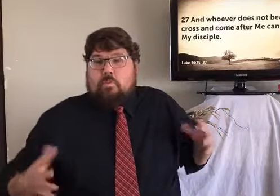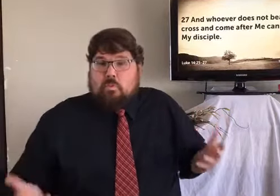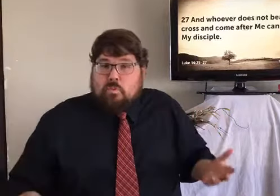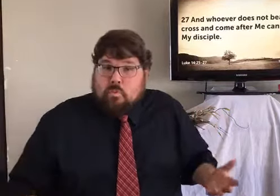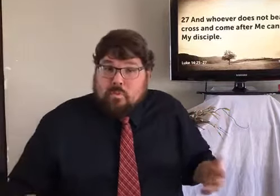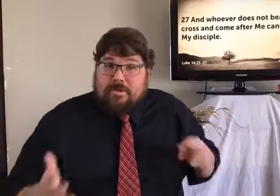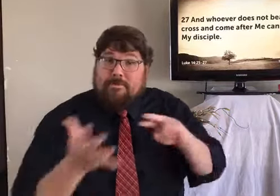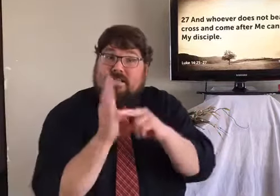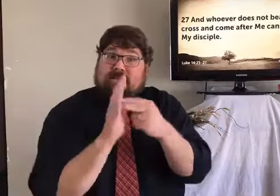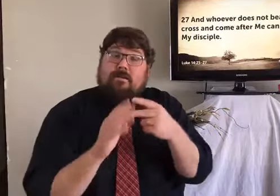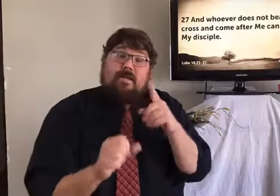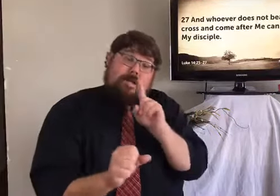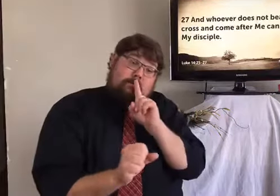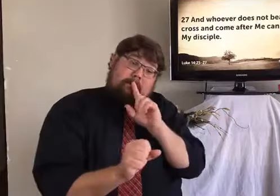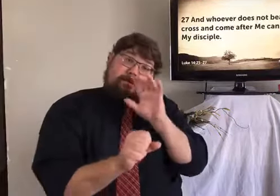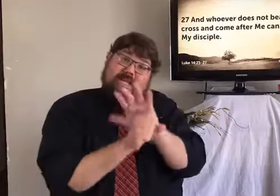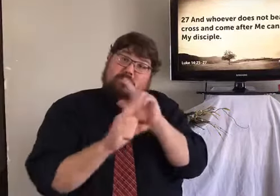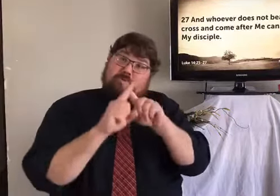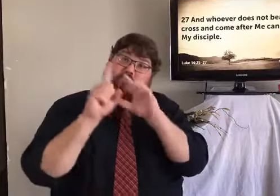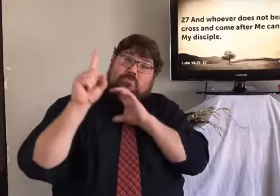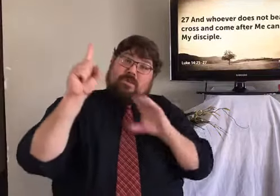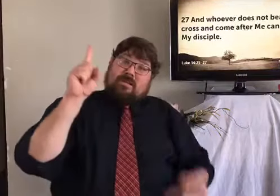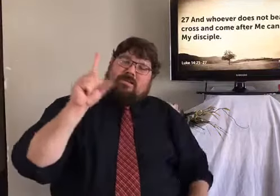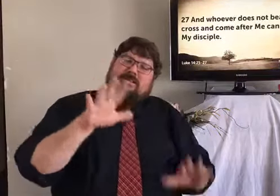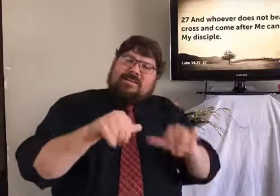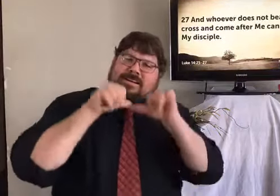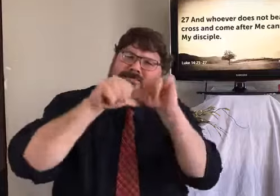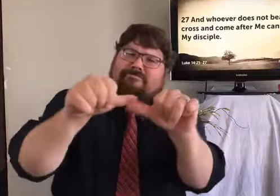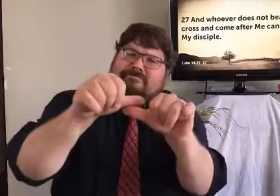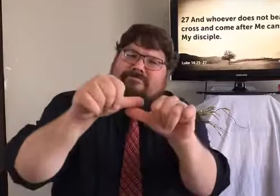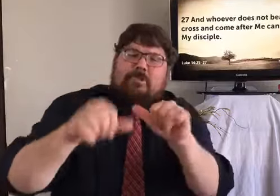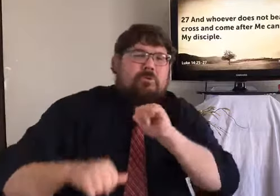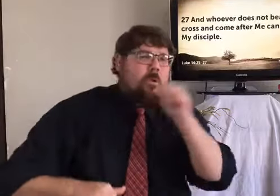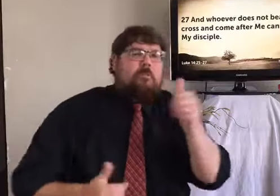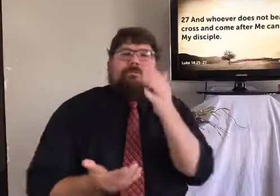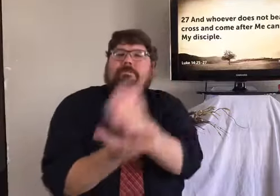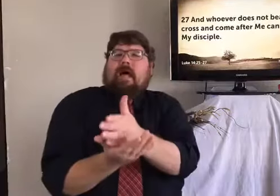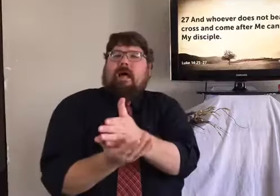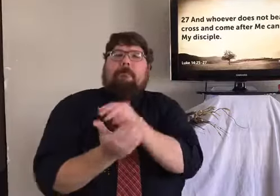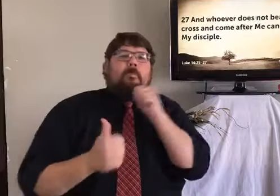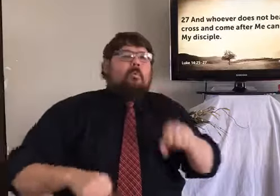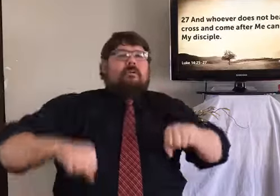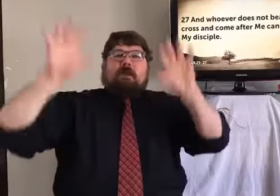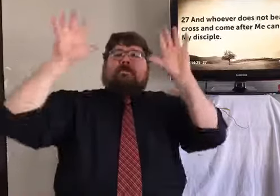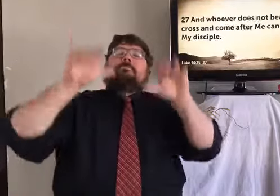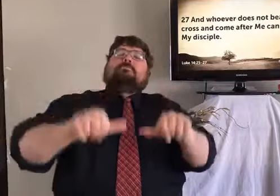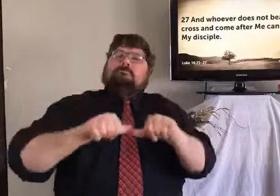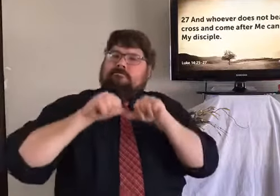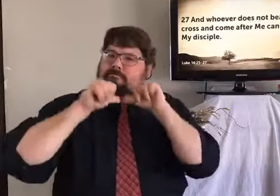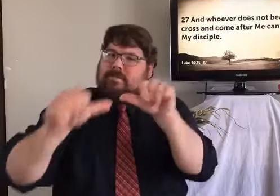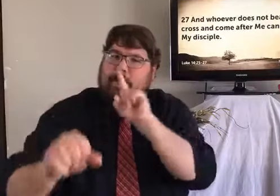And this relates to the saltiness. If someone has lost his salt, where's the influence?